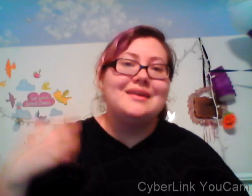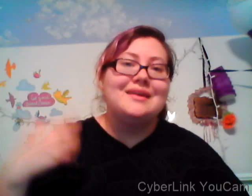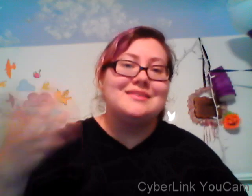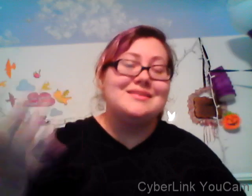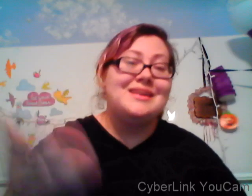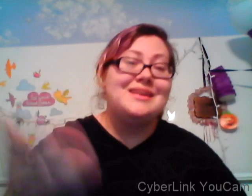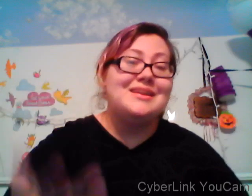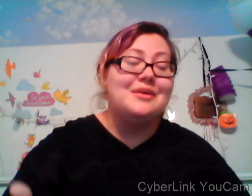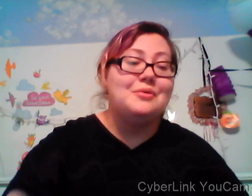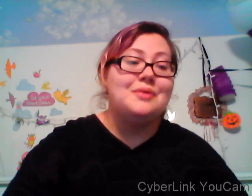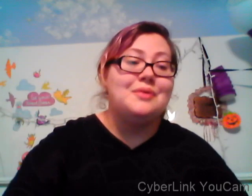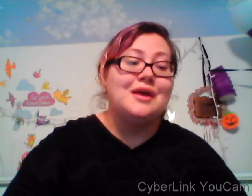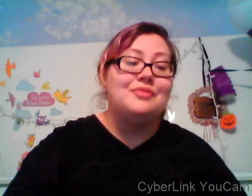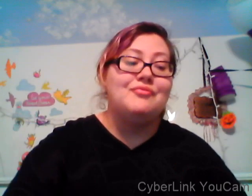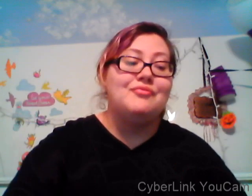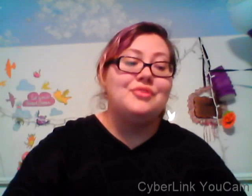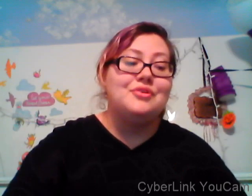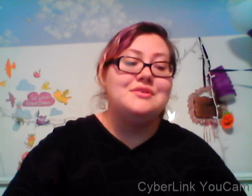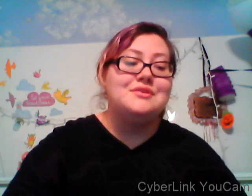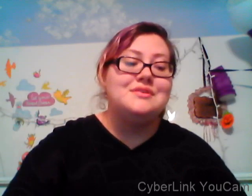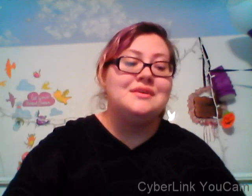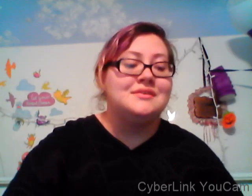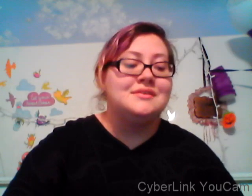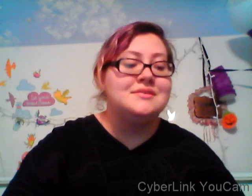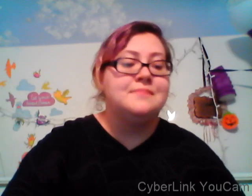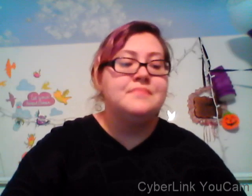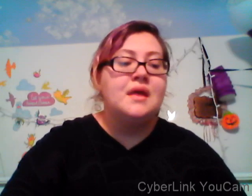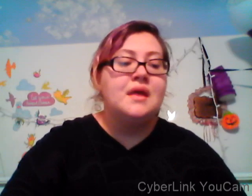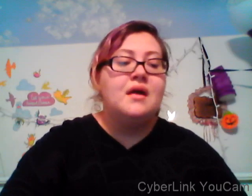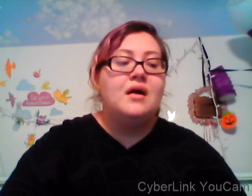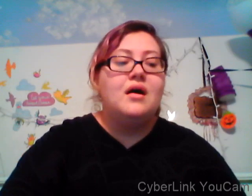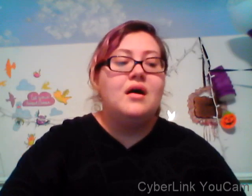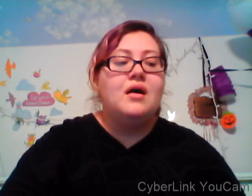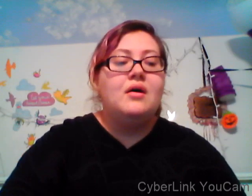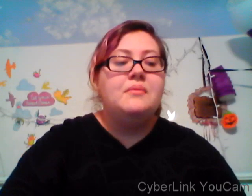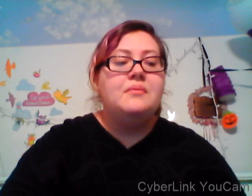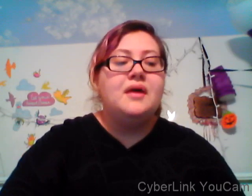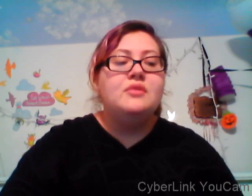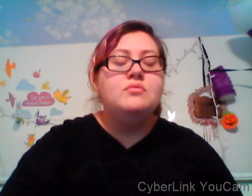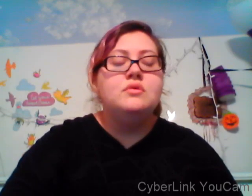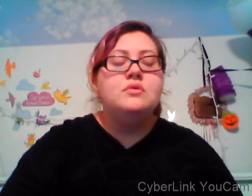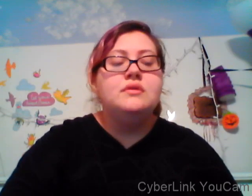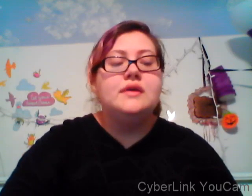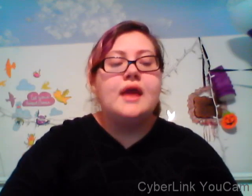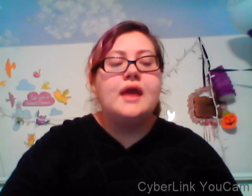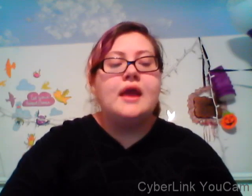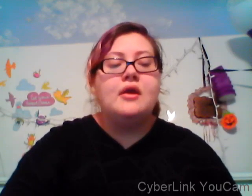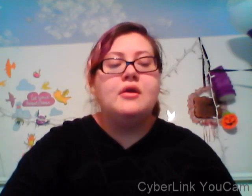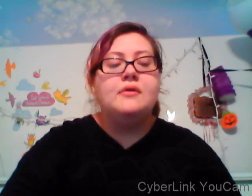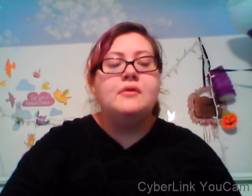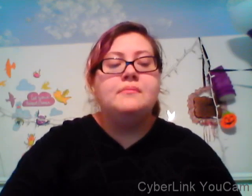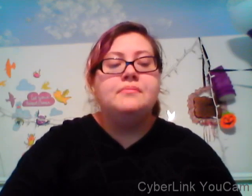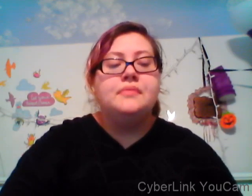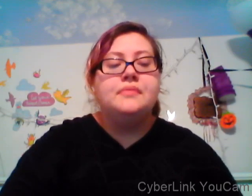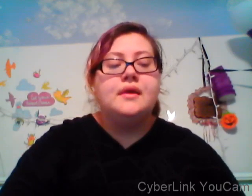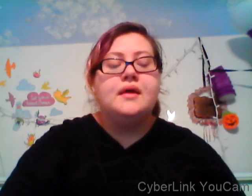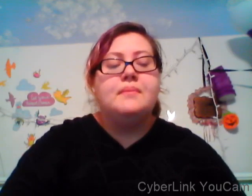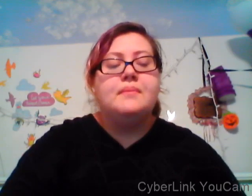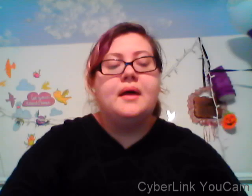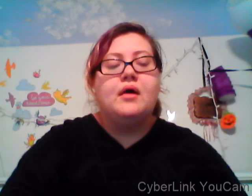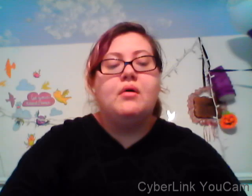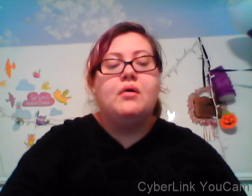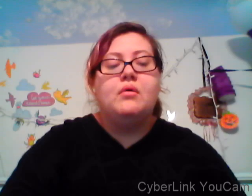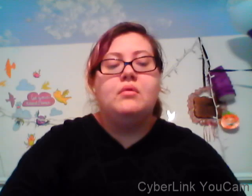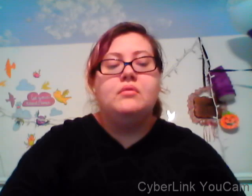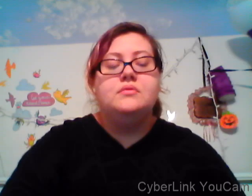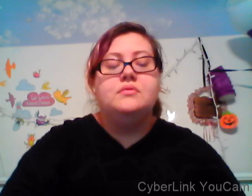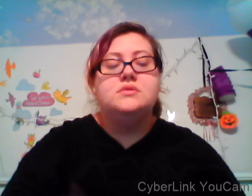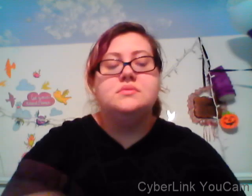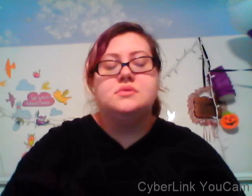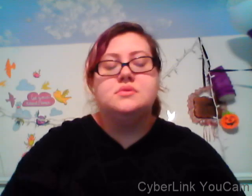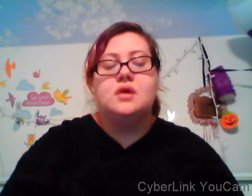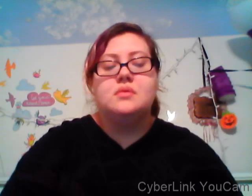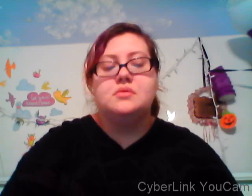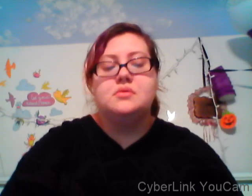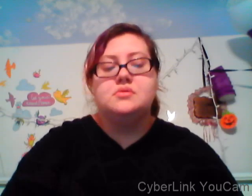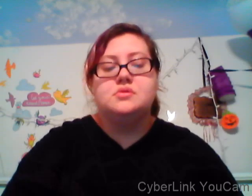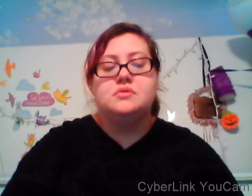first year of them being on YouTube and popular to me is having more than 3,000 subscribers